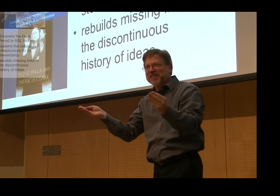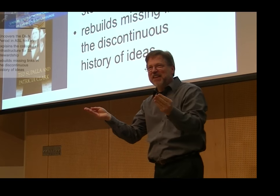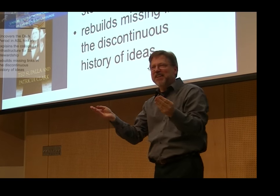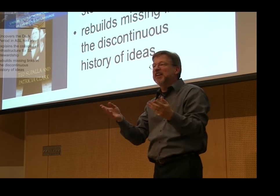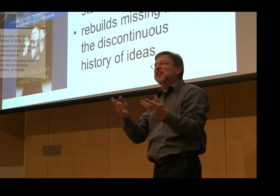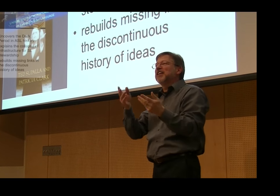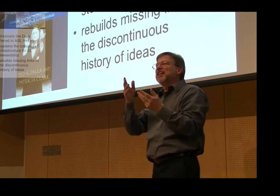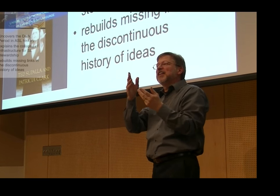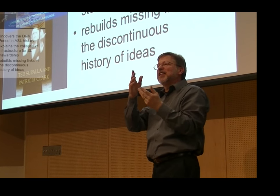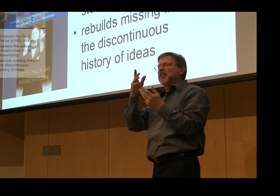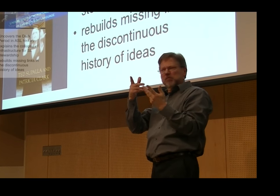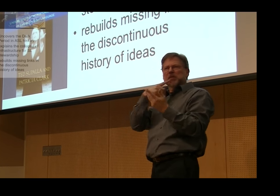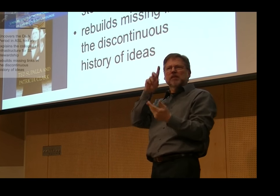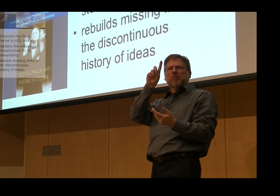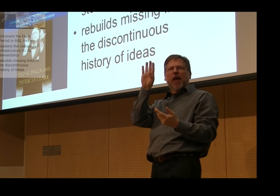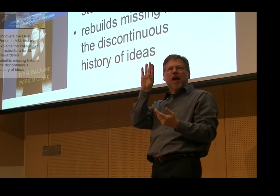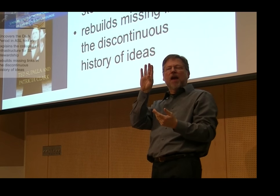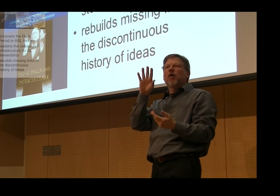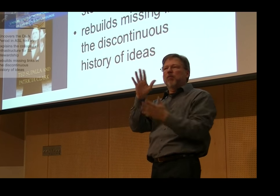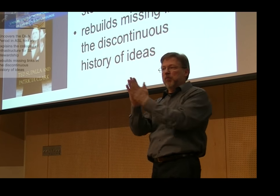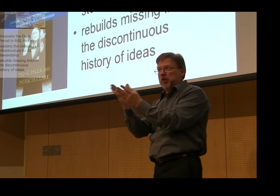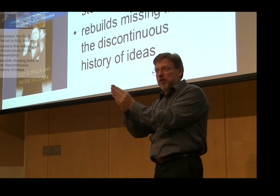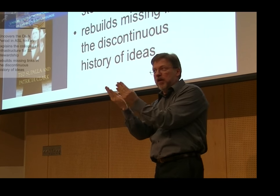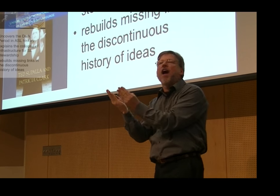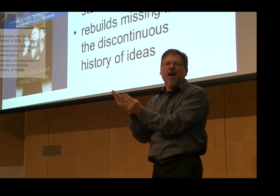Gallaudet University Archives. Our book is for sale here.